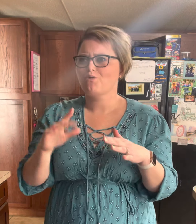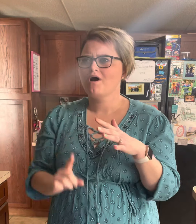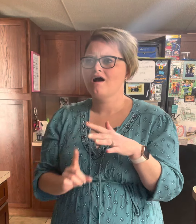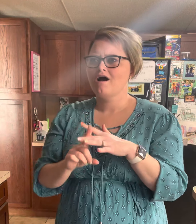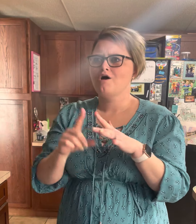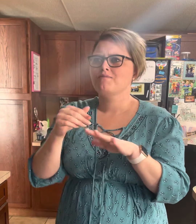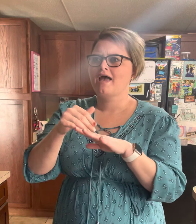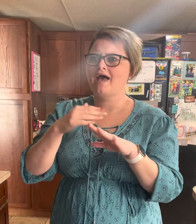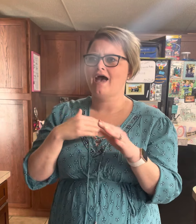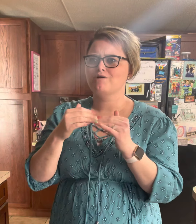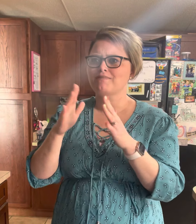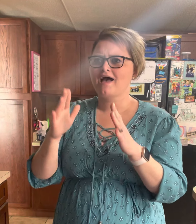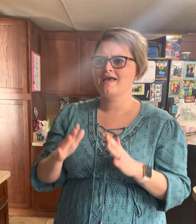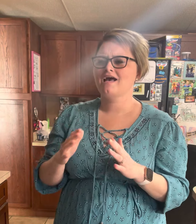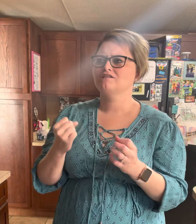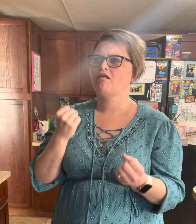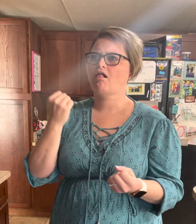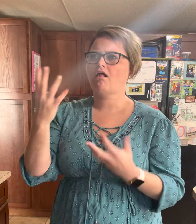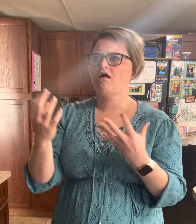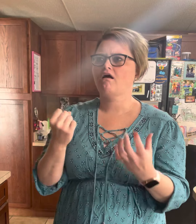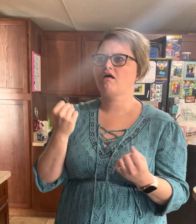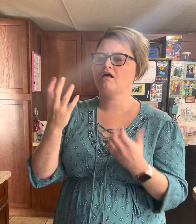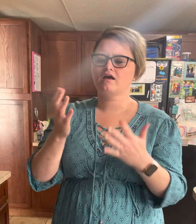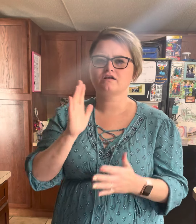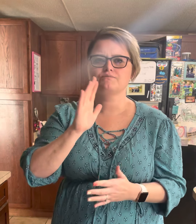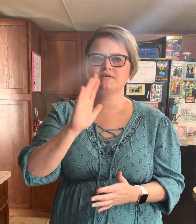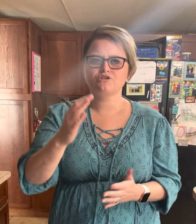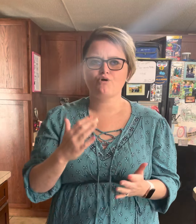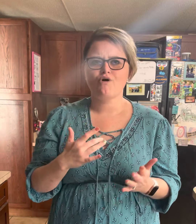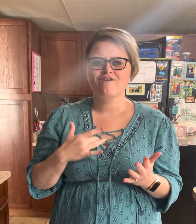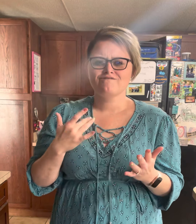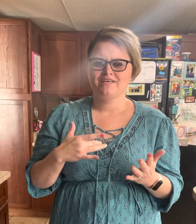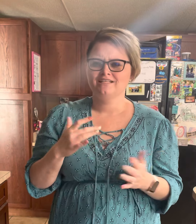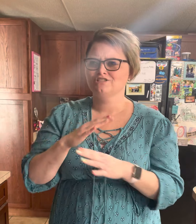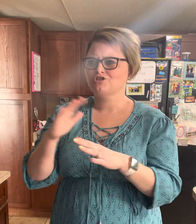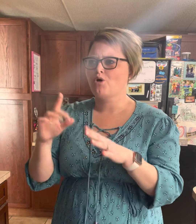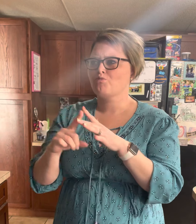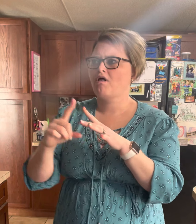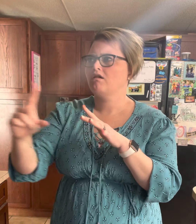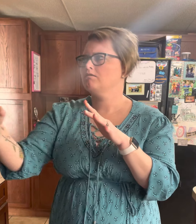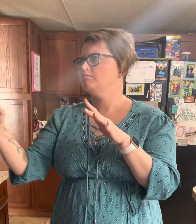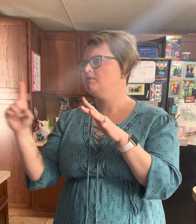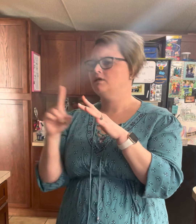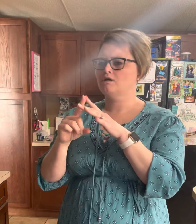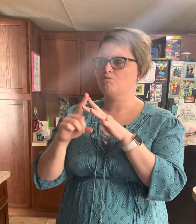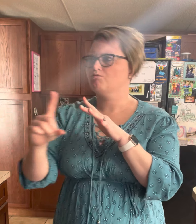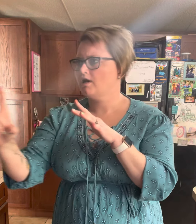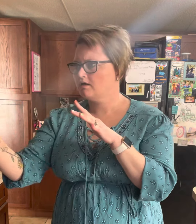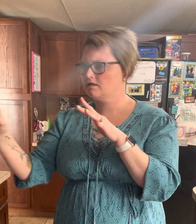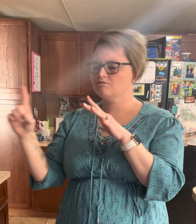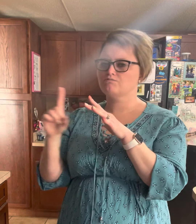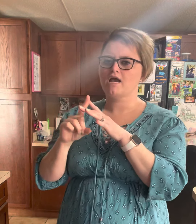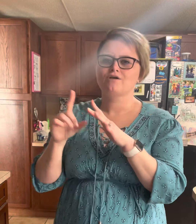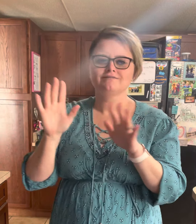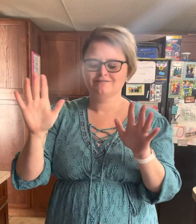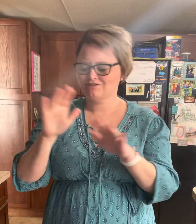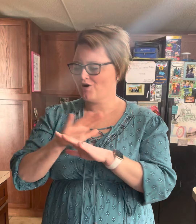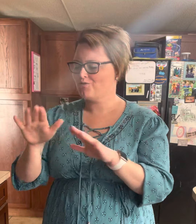up at my house, all caught up in your feelings Don't me round and round Don't